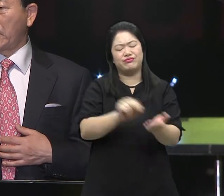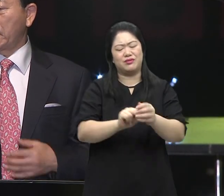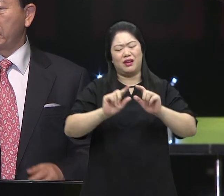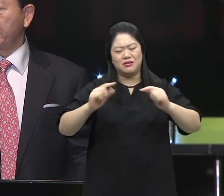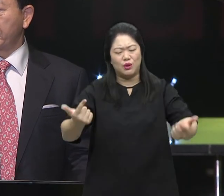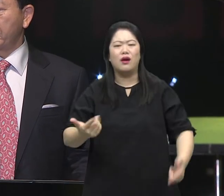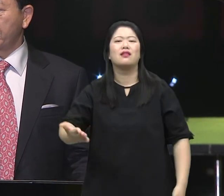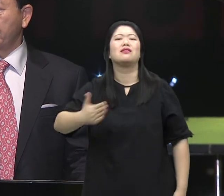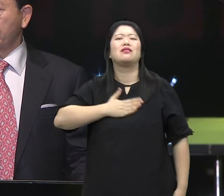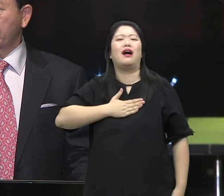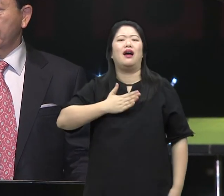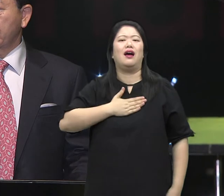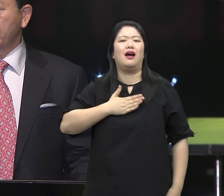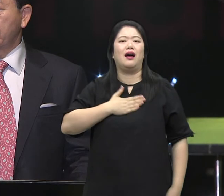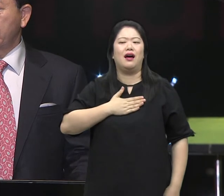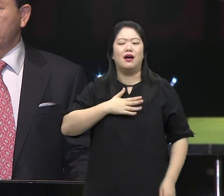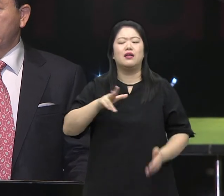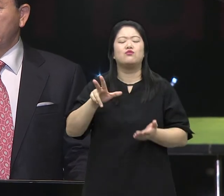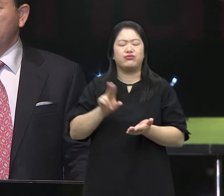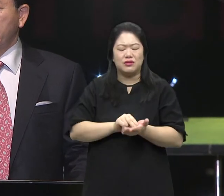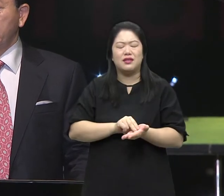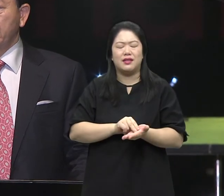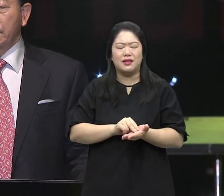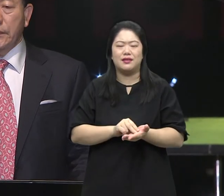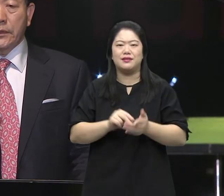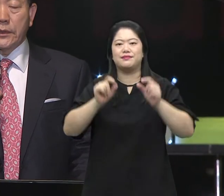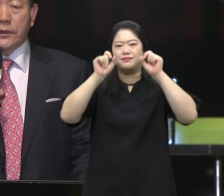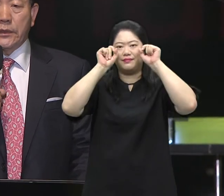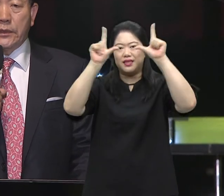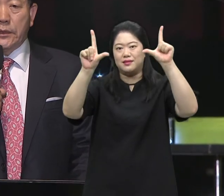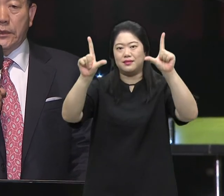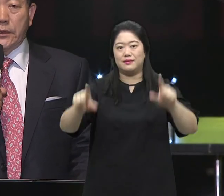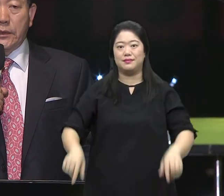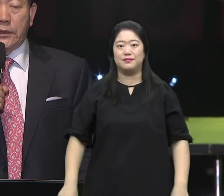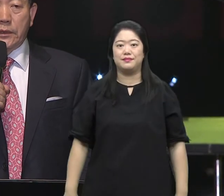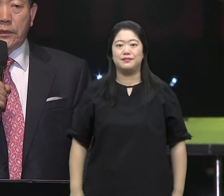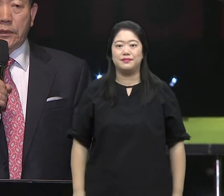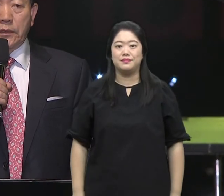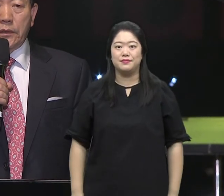I realized that the church members are not the problem. The pastor isn't the problem. I'm the problem.